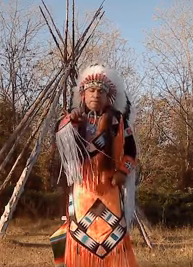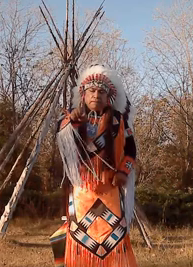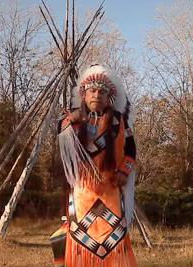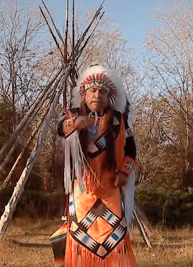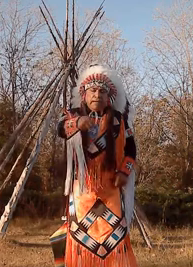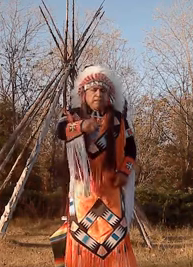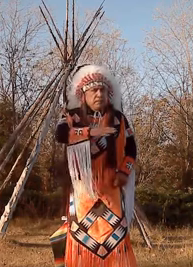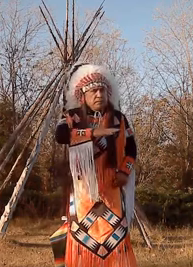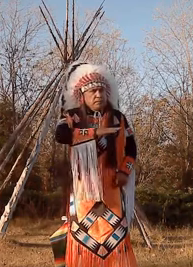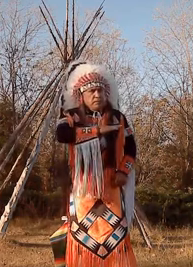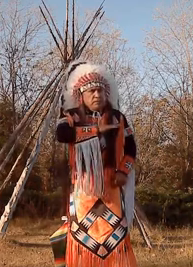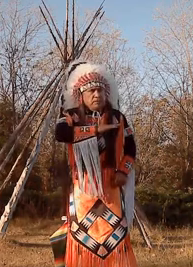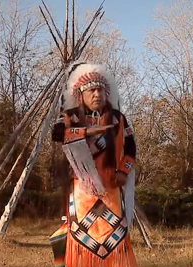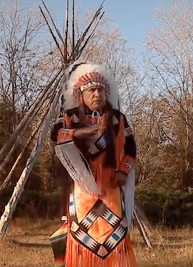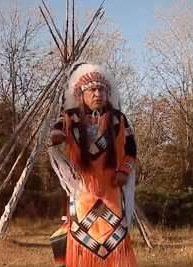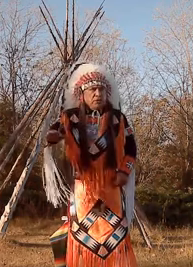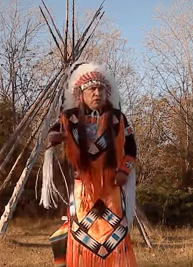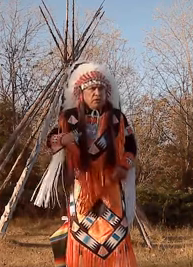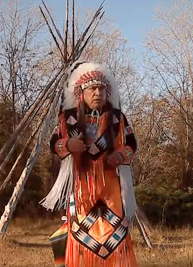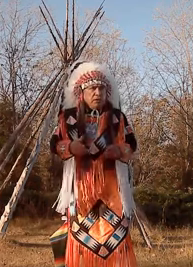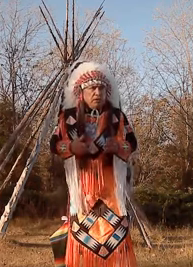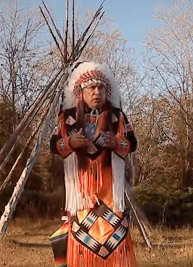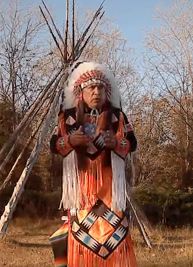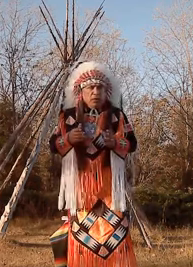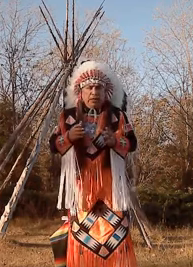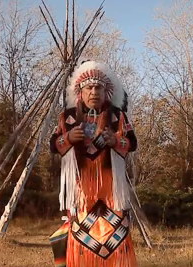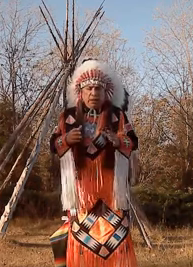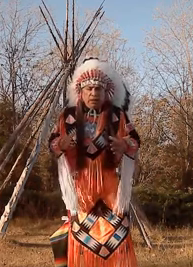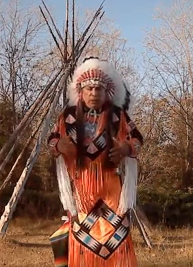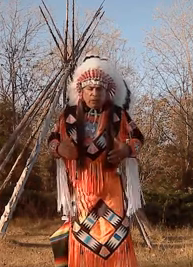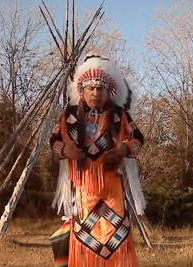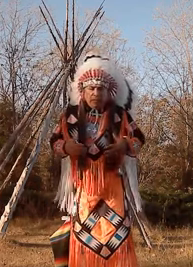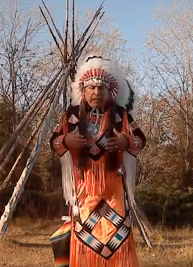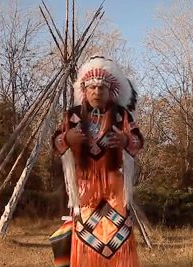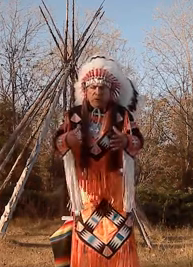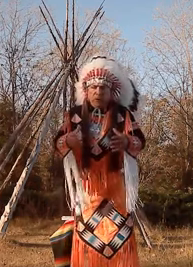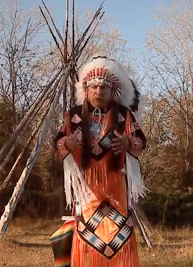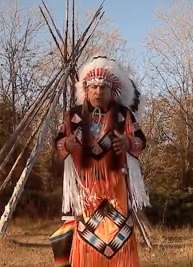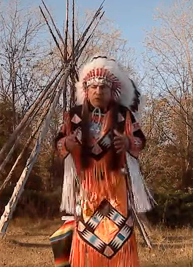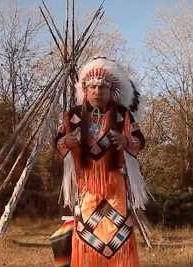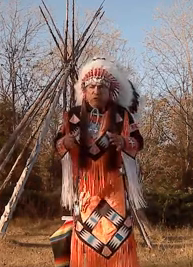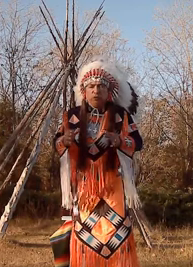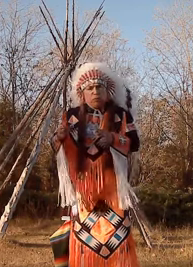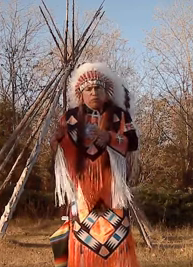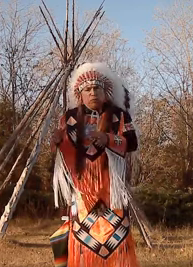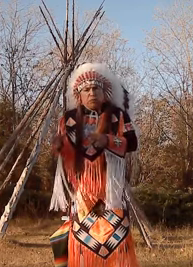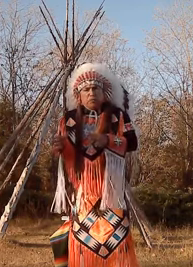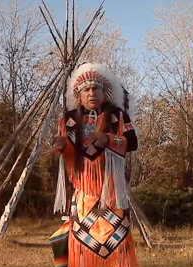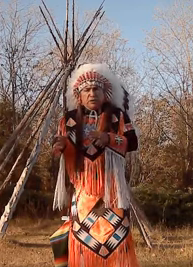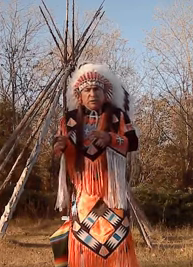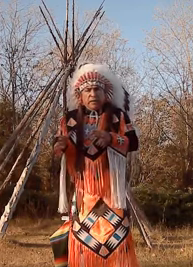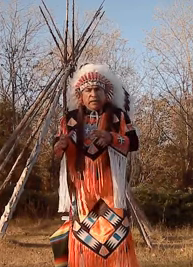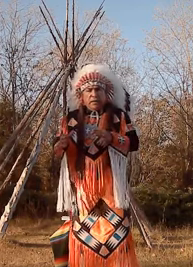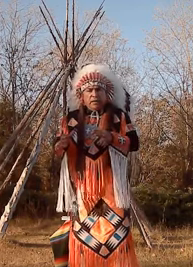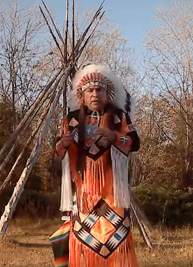uh it was good so we we begin to to use those movements uh